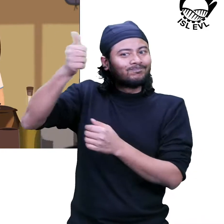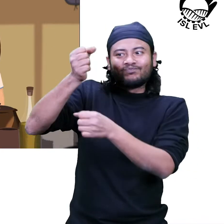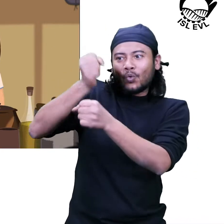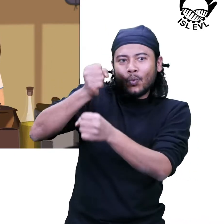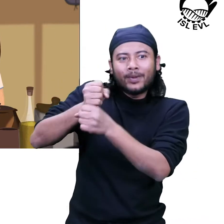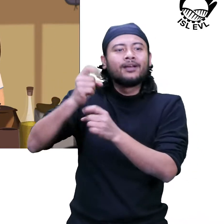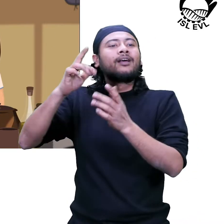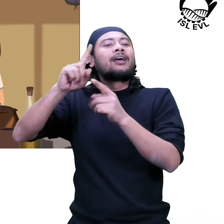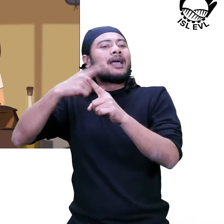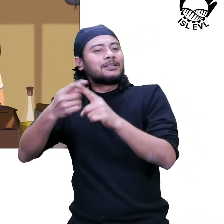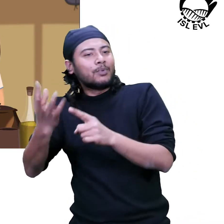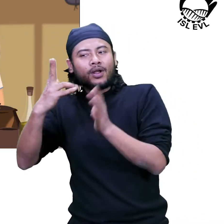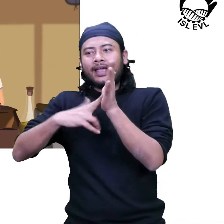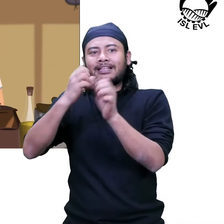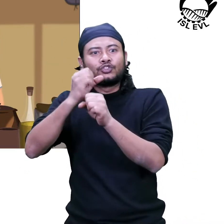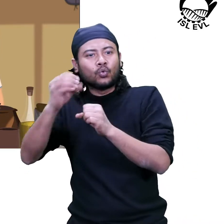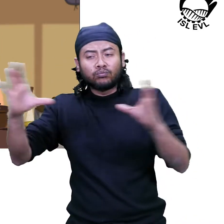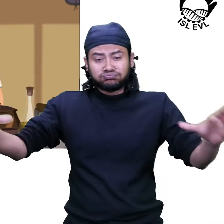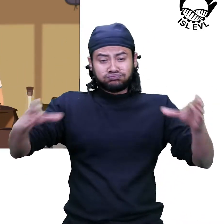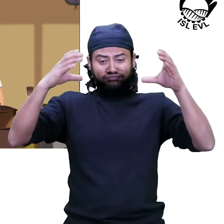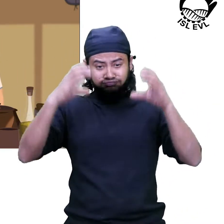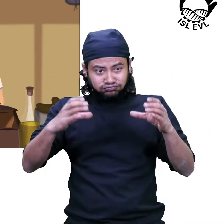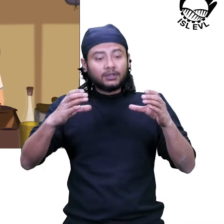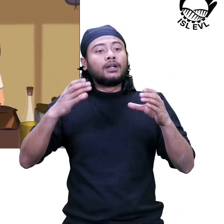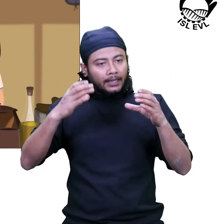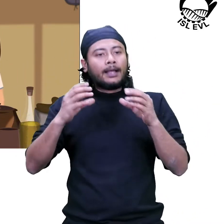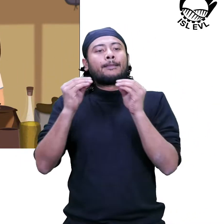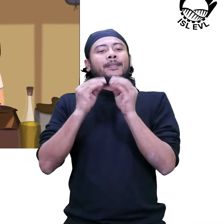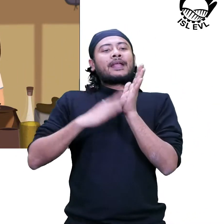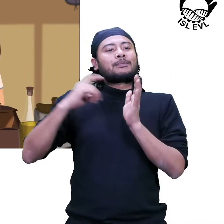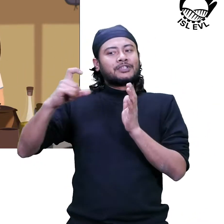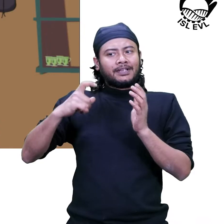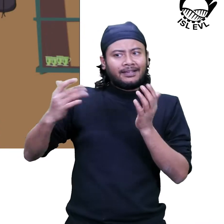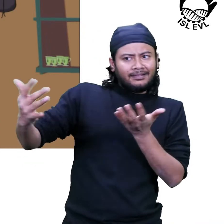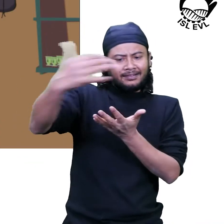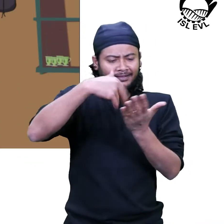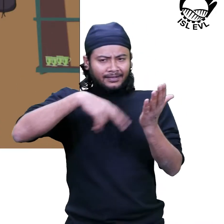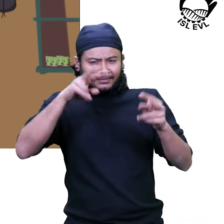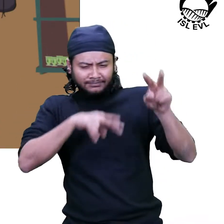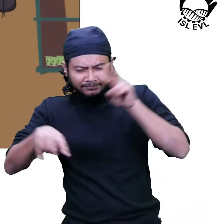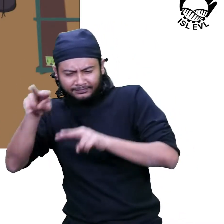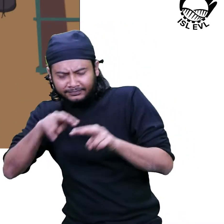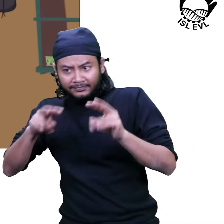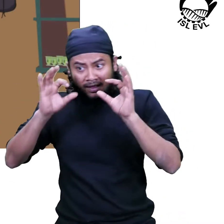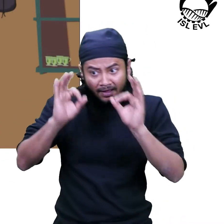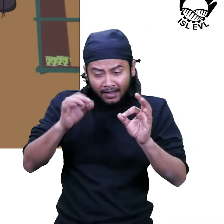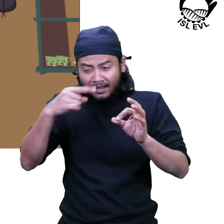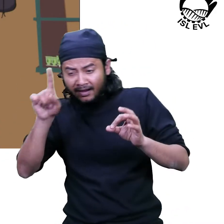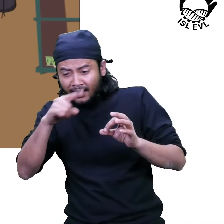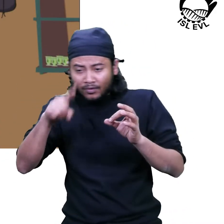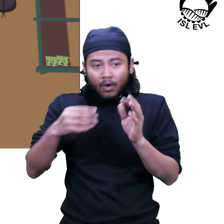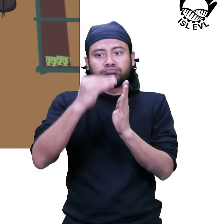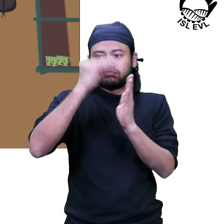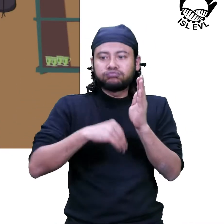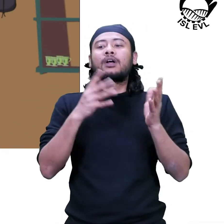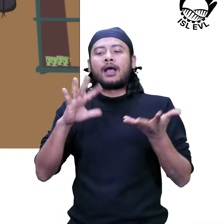verifies all the information and finally documents all this in the PBR. So, all traditional knowledge